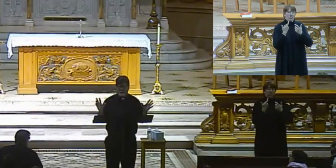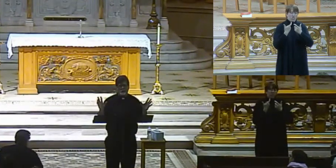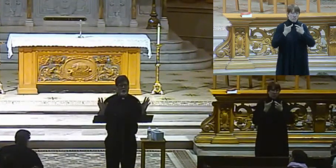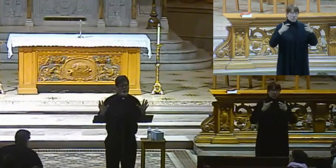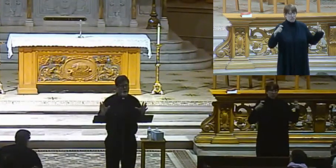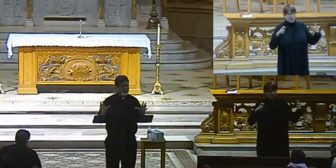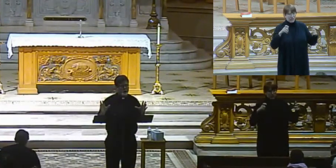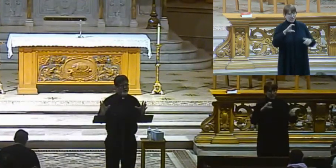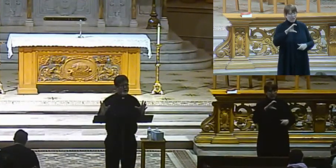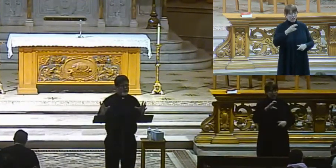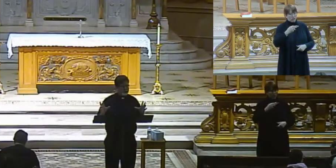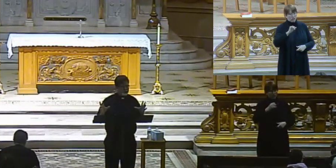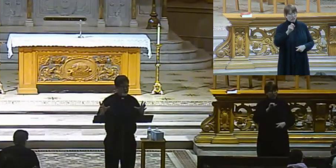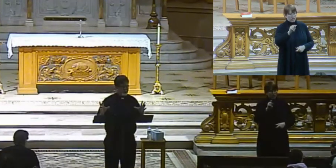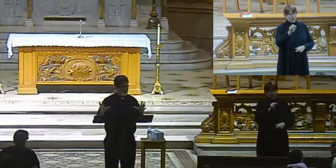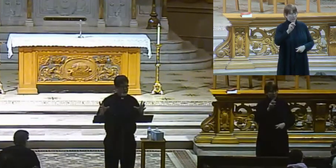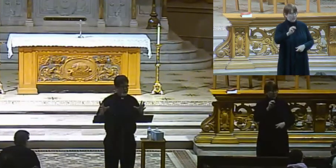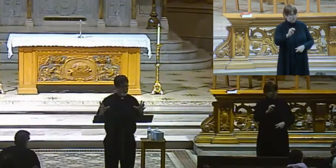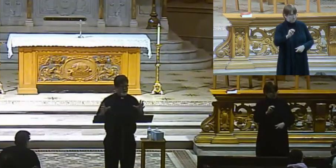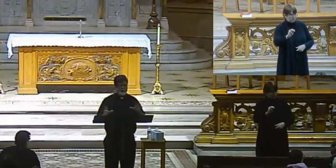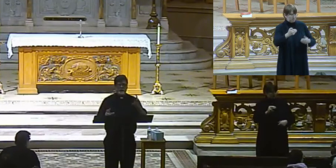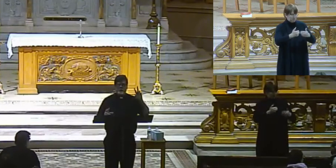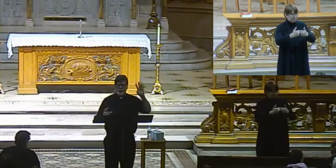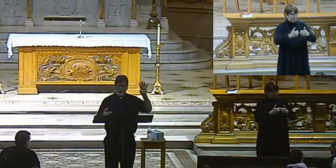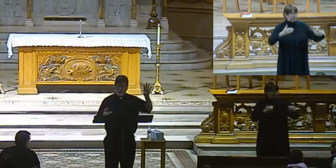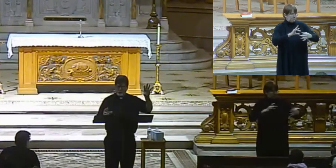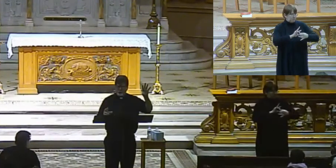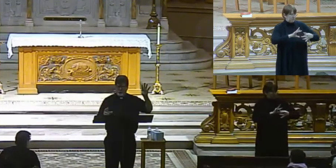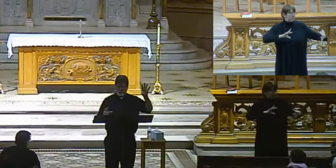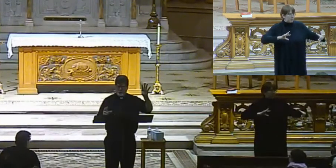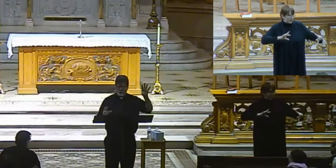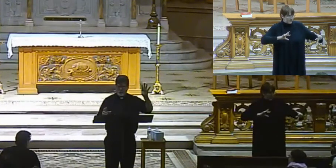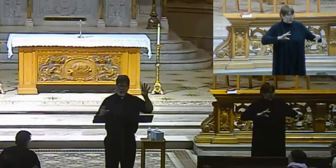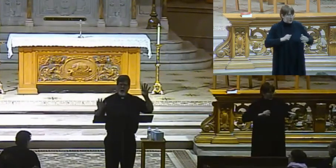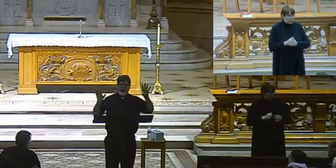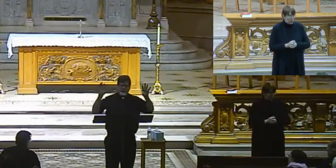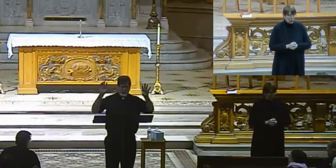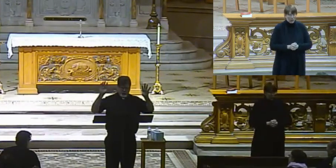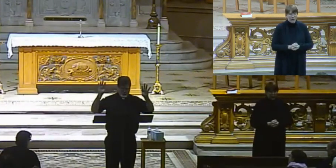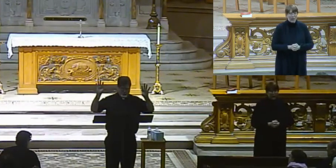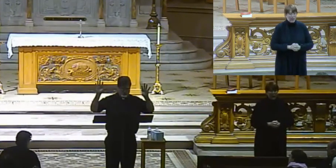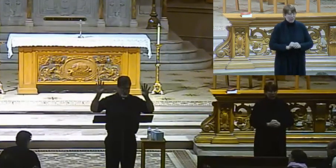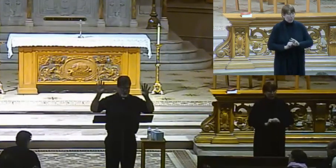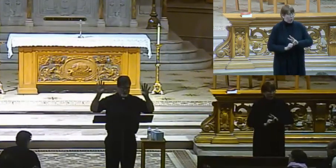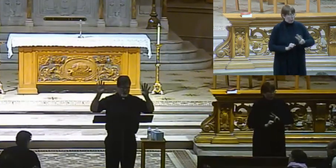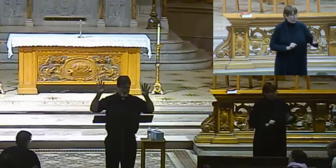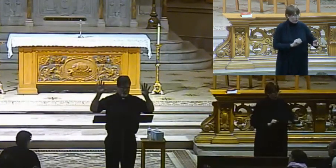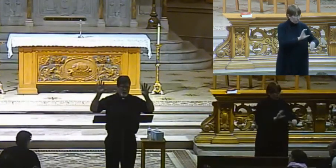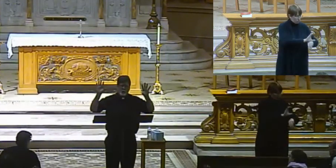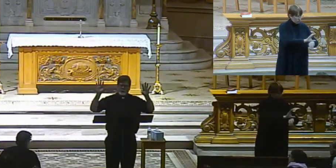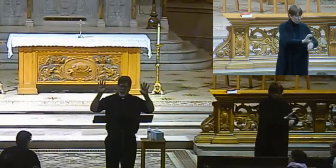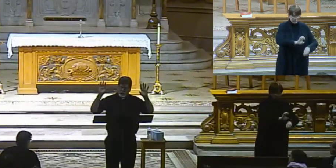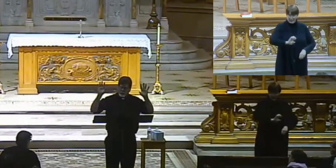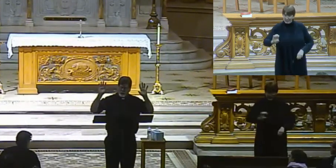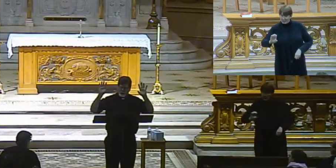Schism. Now there was always tension between the Western church and the Eastern church.